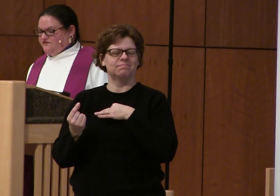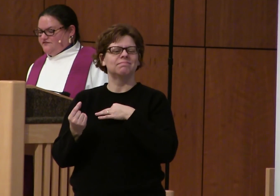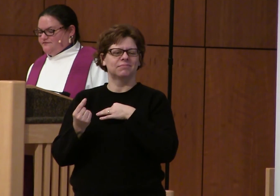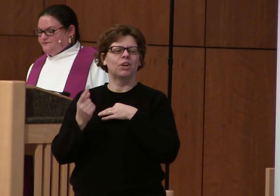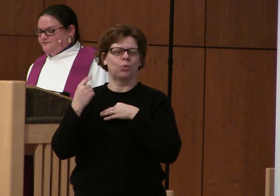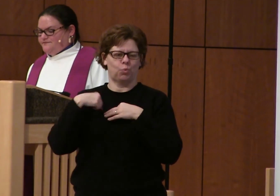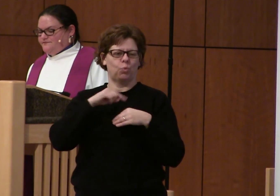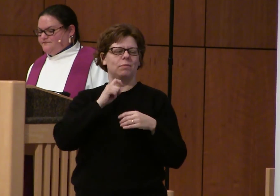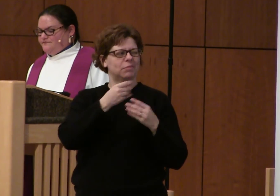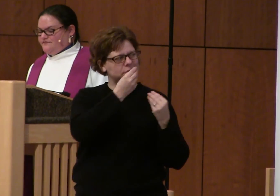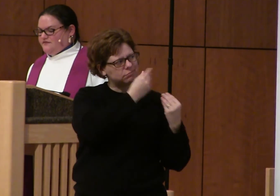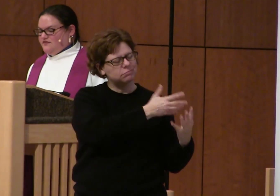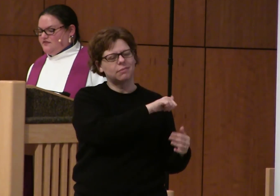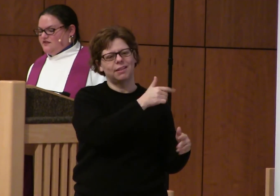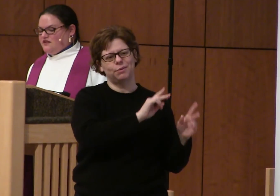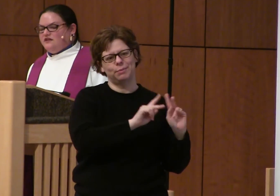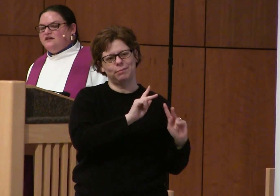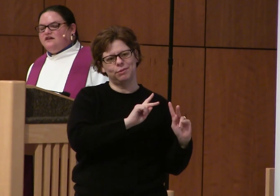share that love.